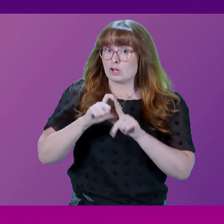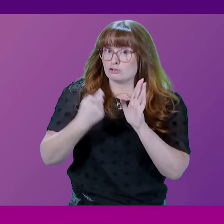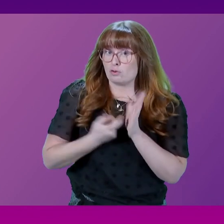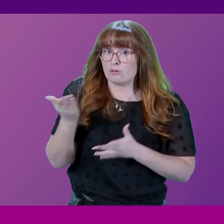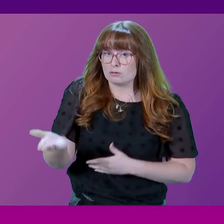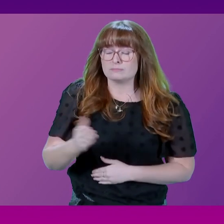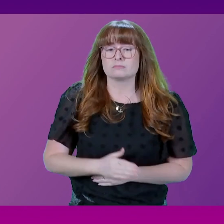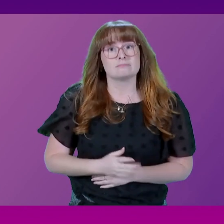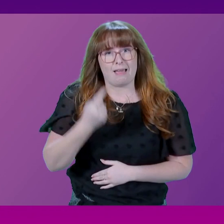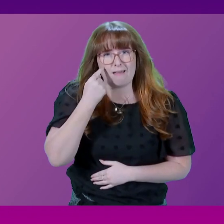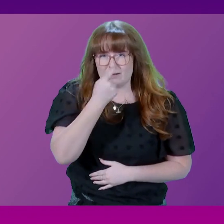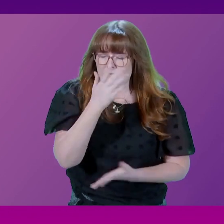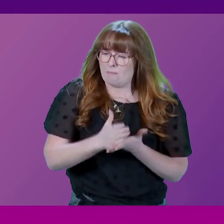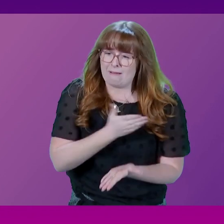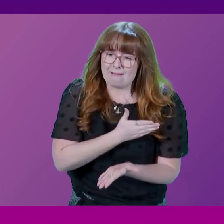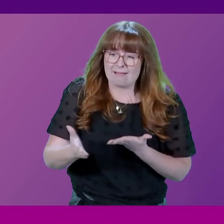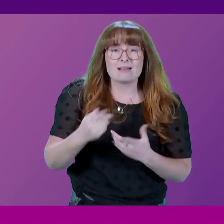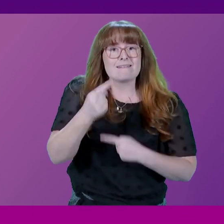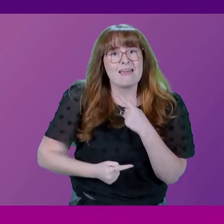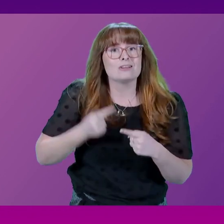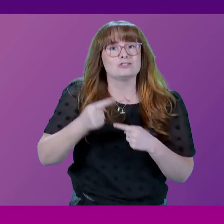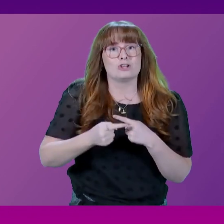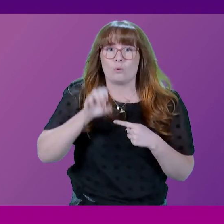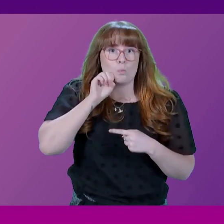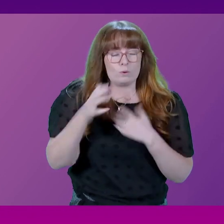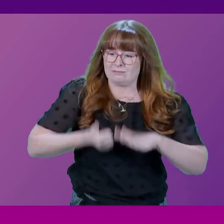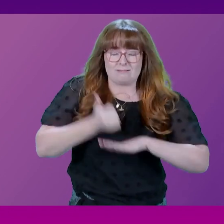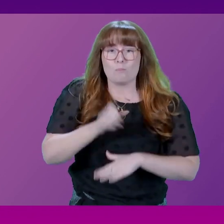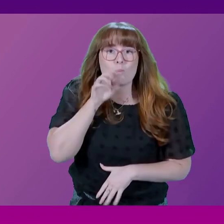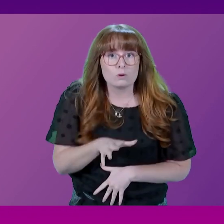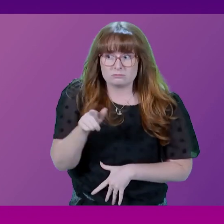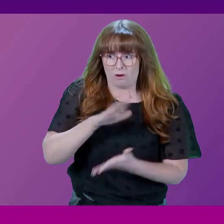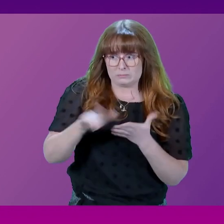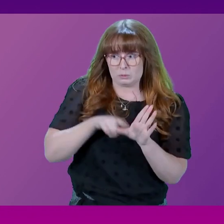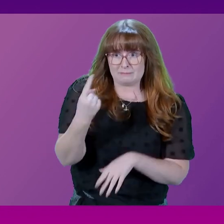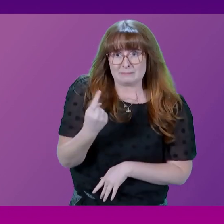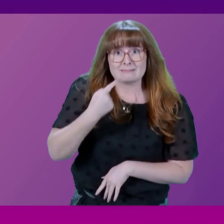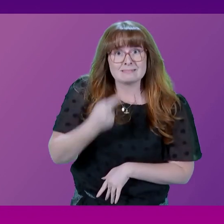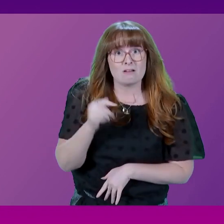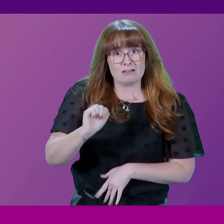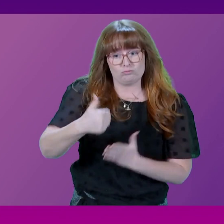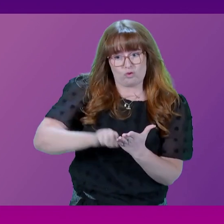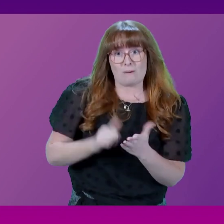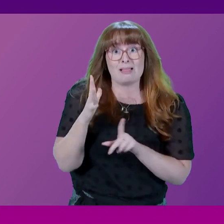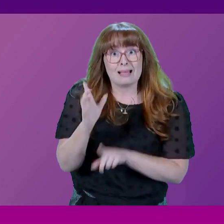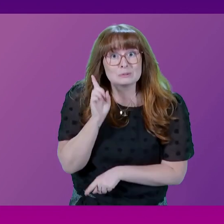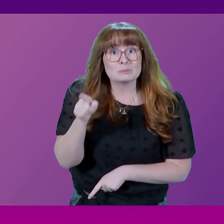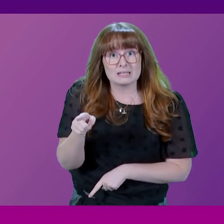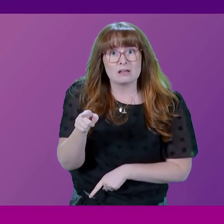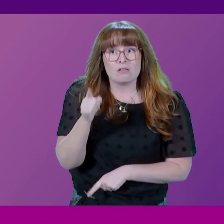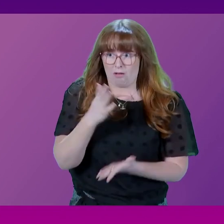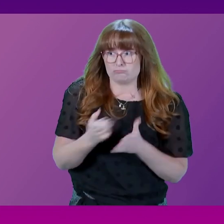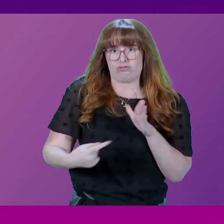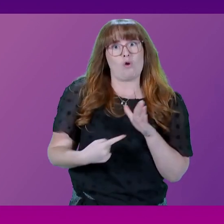very clear that next year they will not be fully rolled out. Hamza Youssef said in his programme for Government last week that they were a